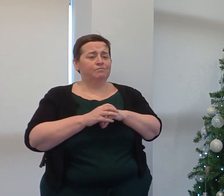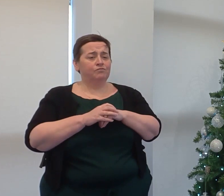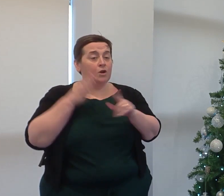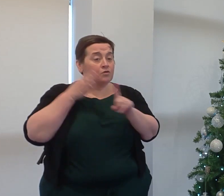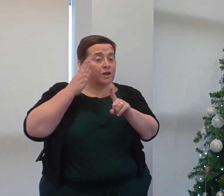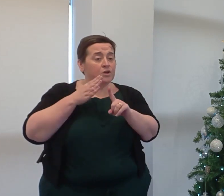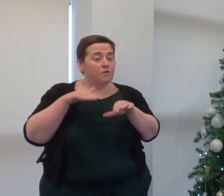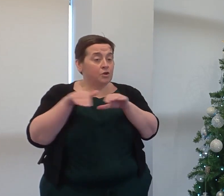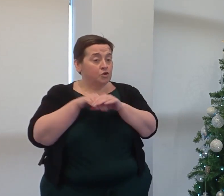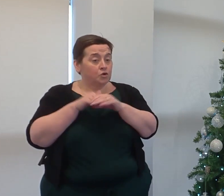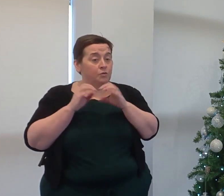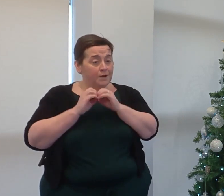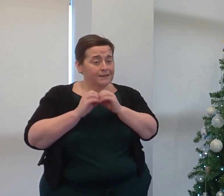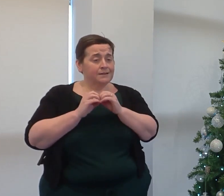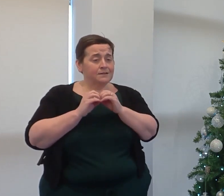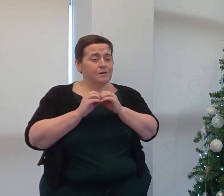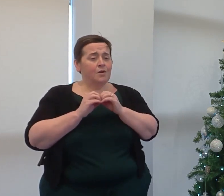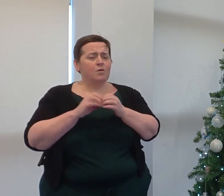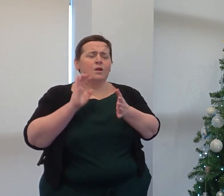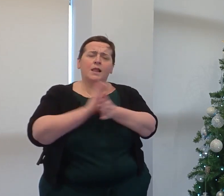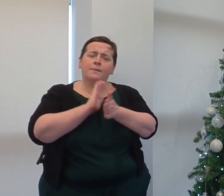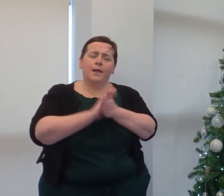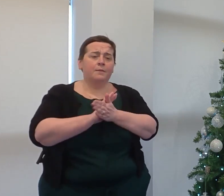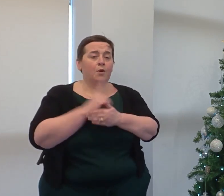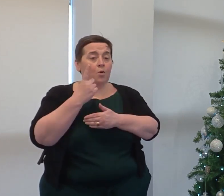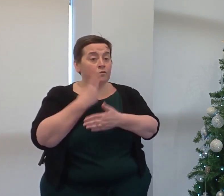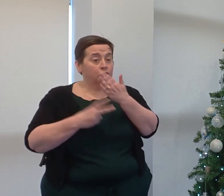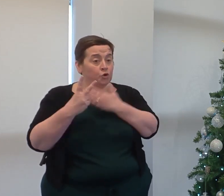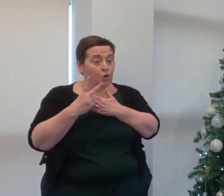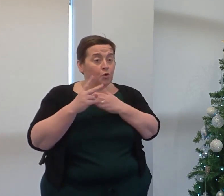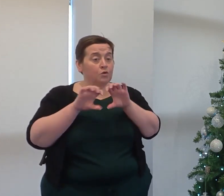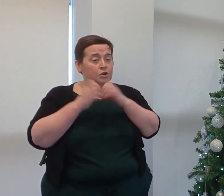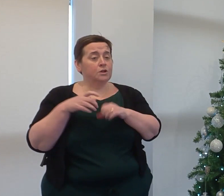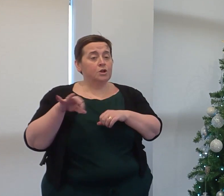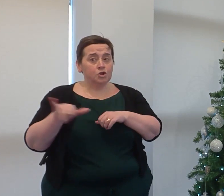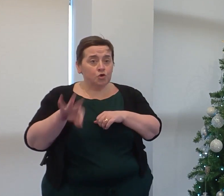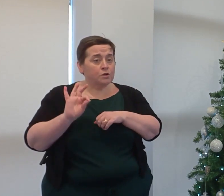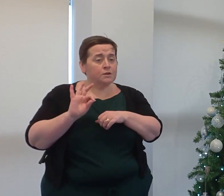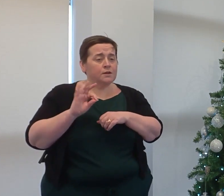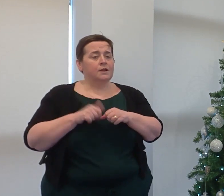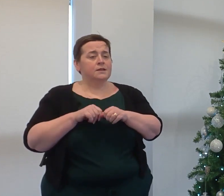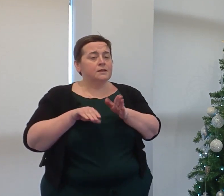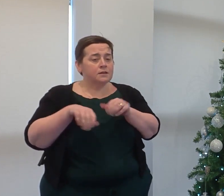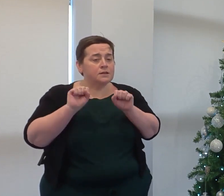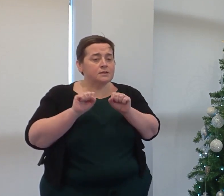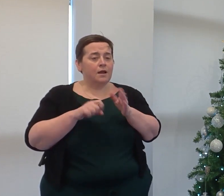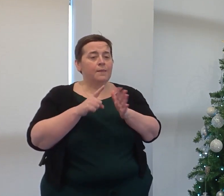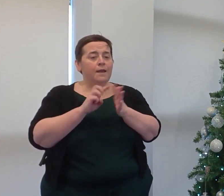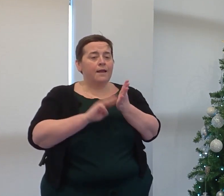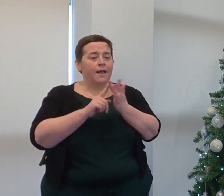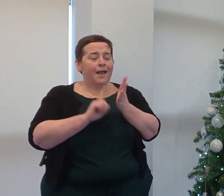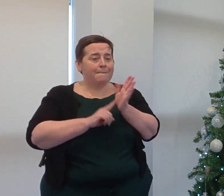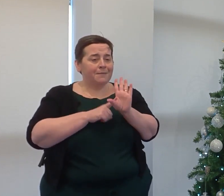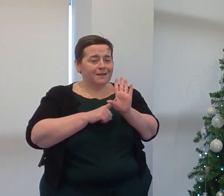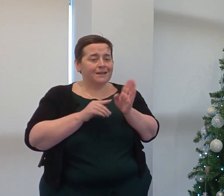In recognition of our inclusive practice, we were delighted to be one of only two colleges chosen to pilot the Emily Test